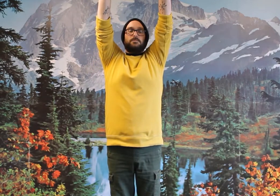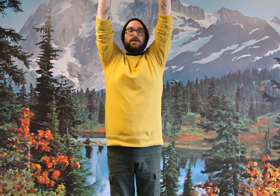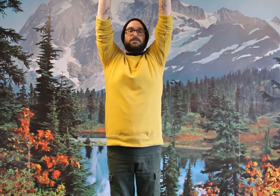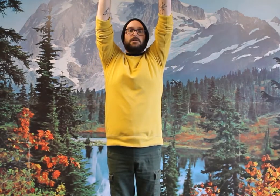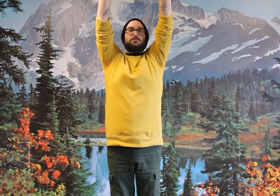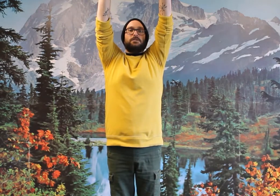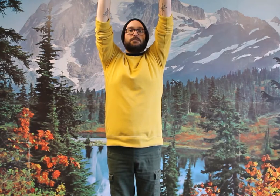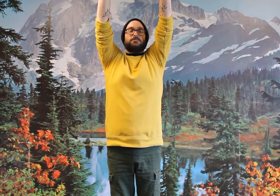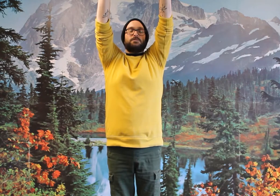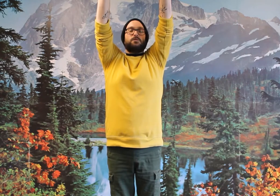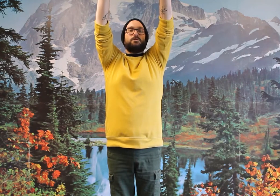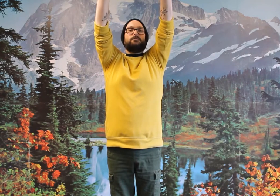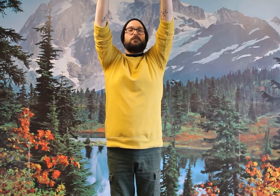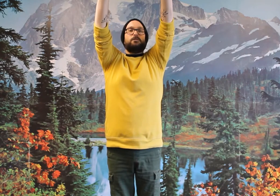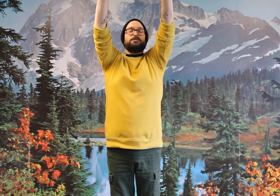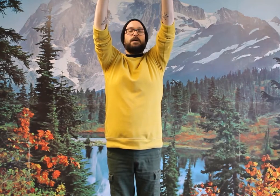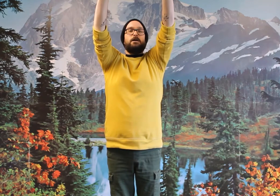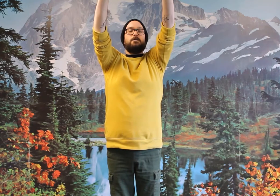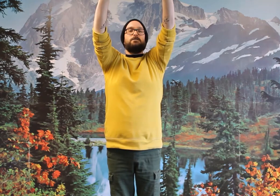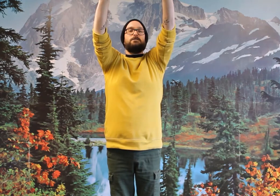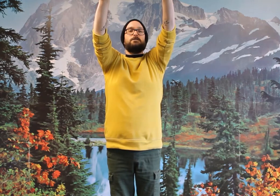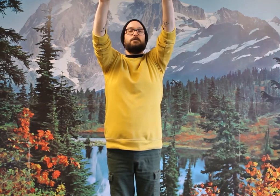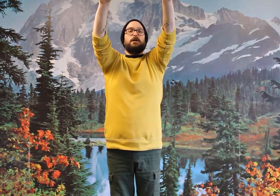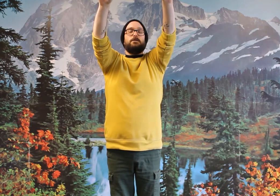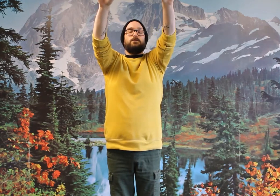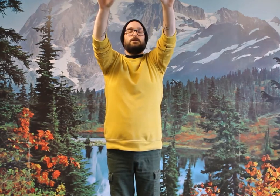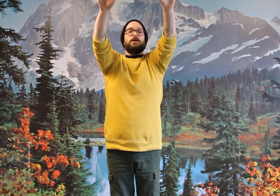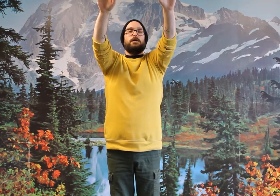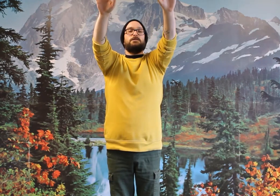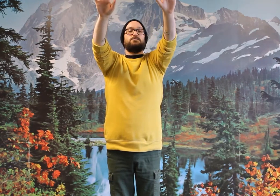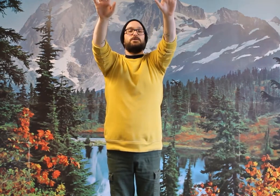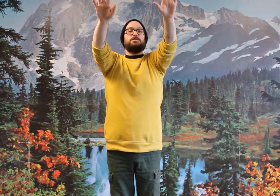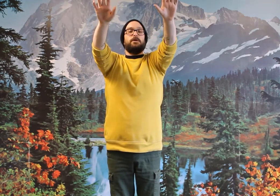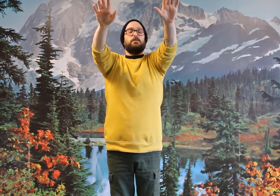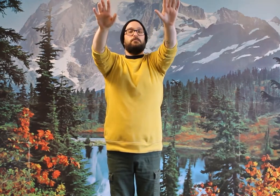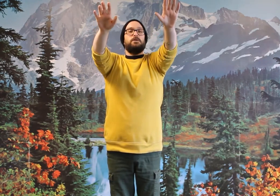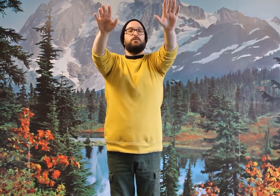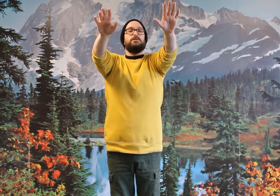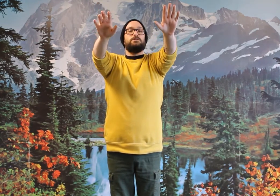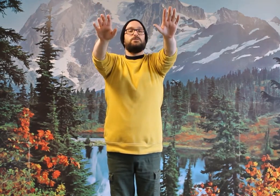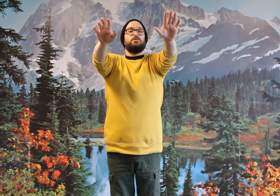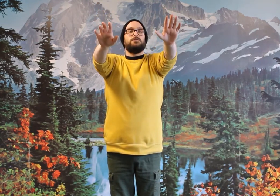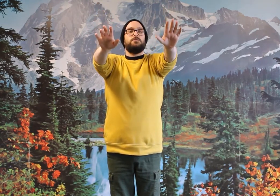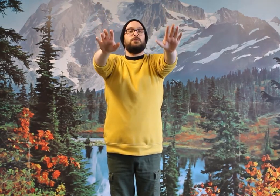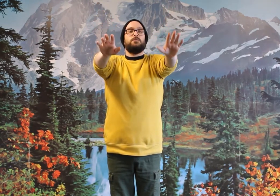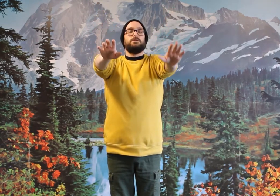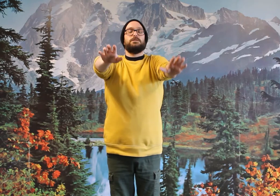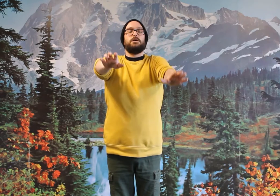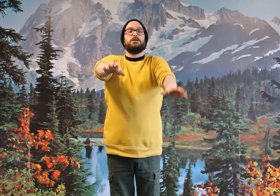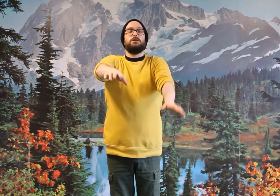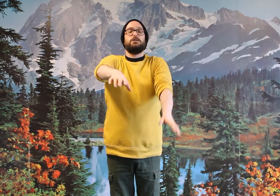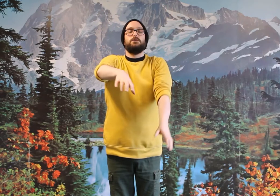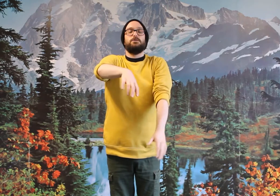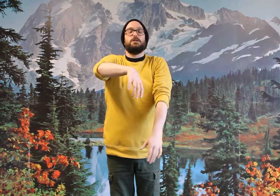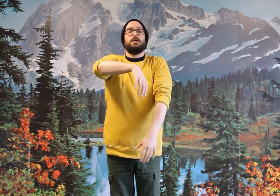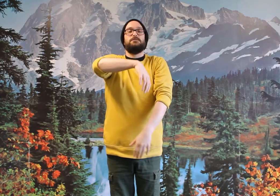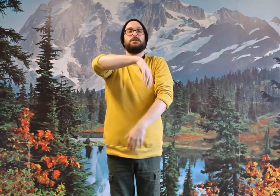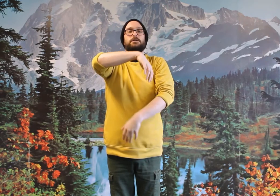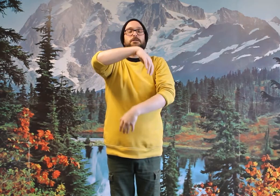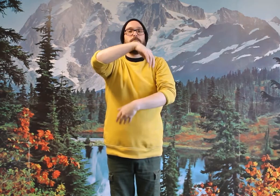Exhale, let them slowly fall down. When your hands reach about midway to your torso, you're going to tuck your left hand on the